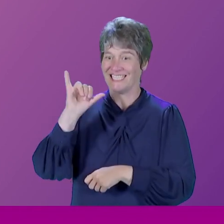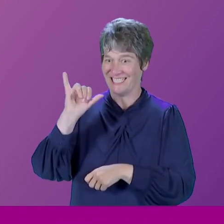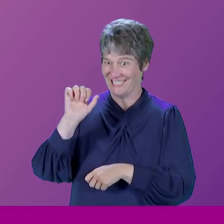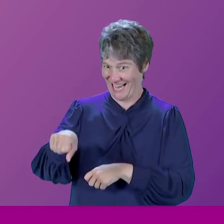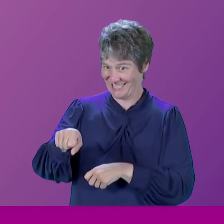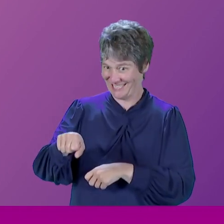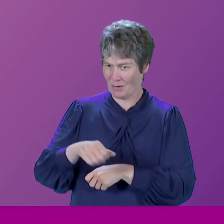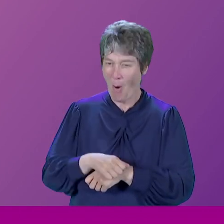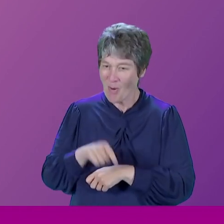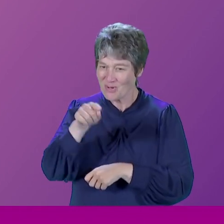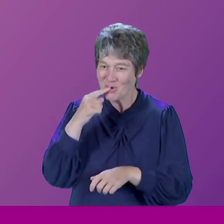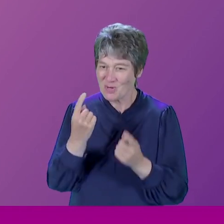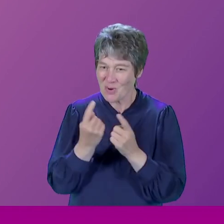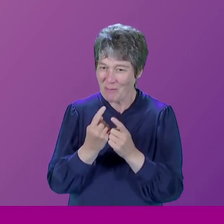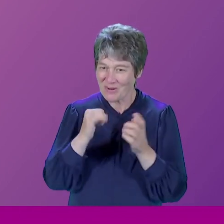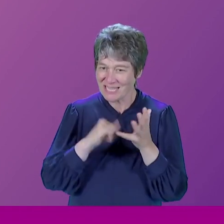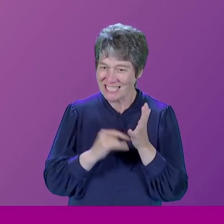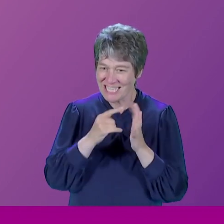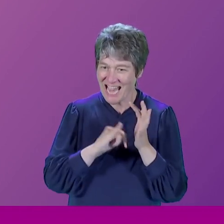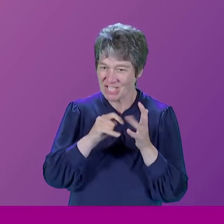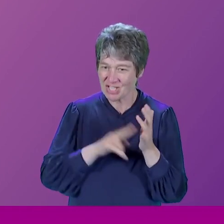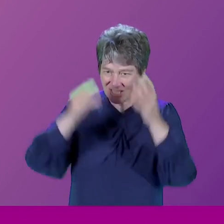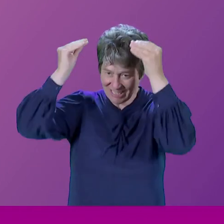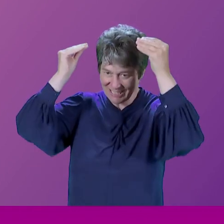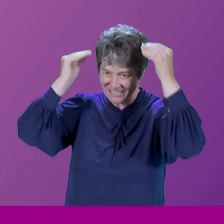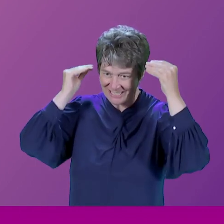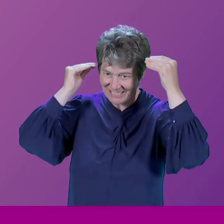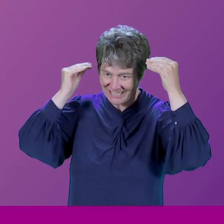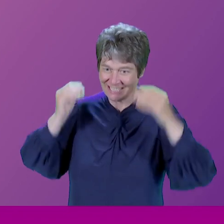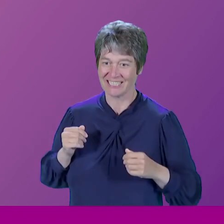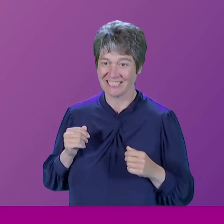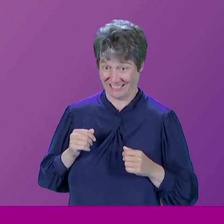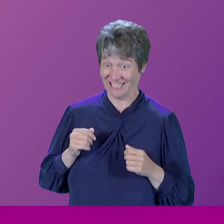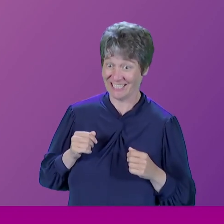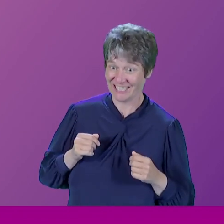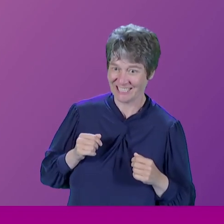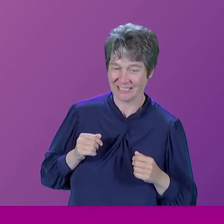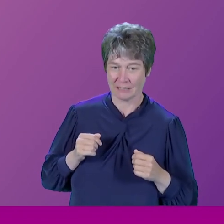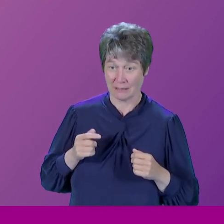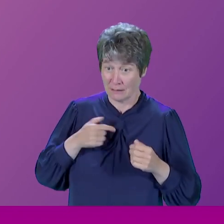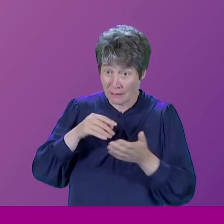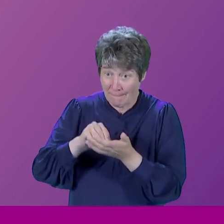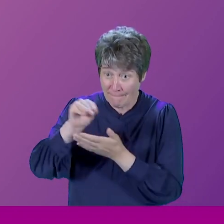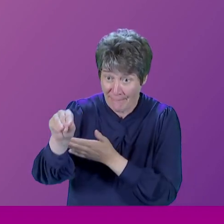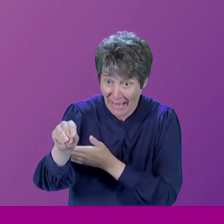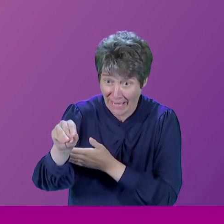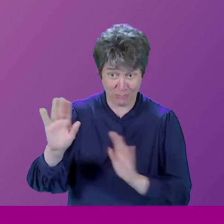You're talking about Stetsons, aren't you? That's Stetsons, yes, yes. Yes, yes. I mean, I didn't pay for it.